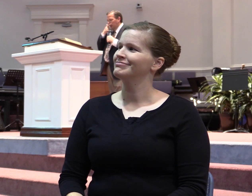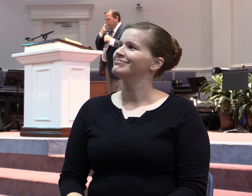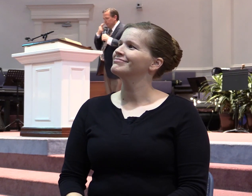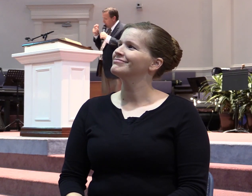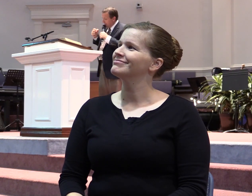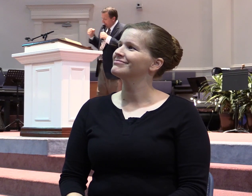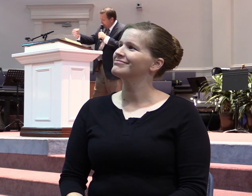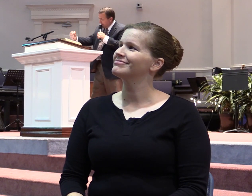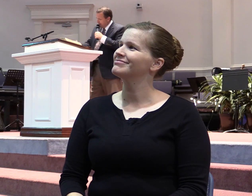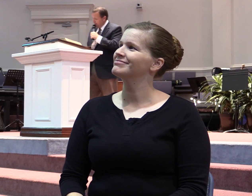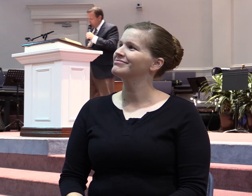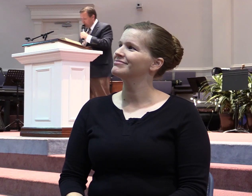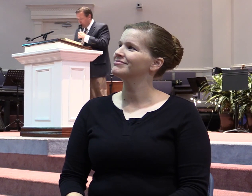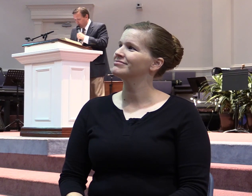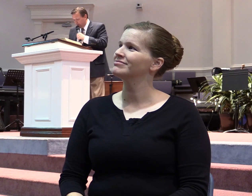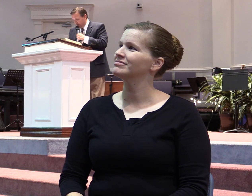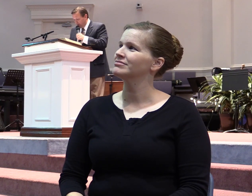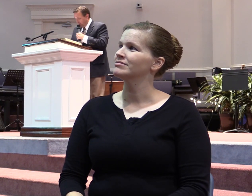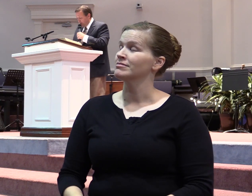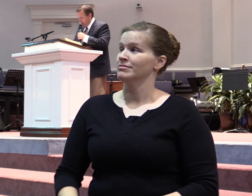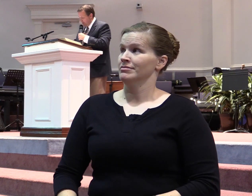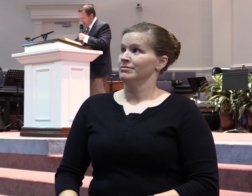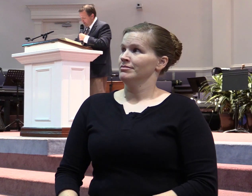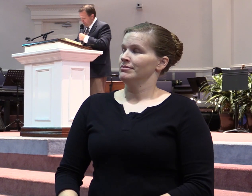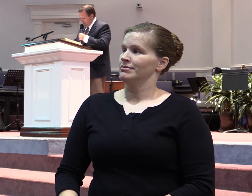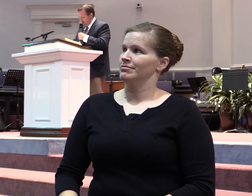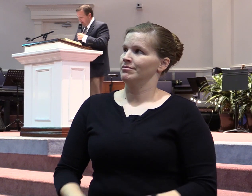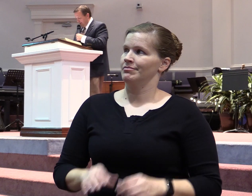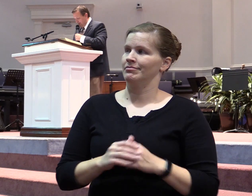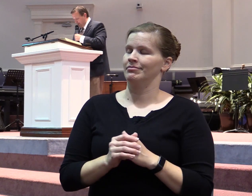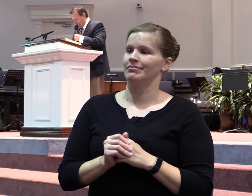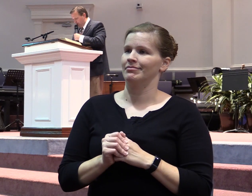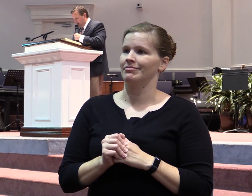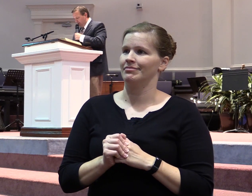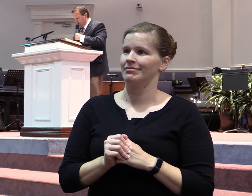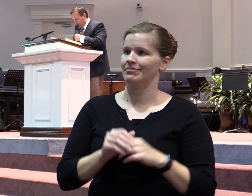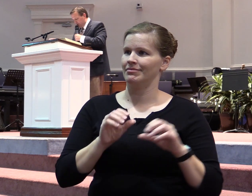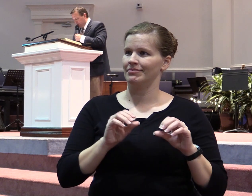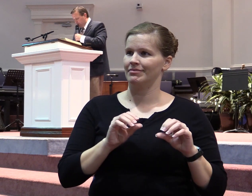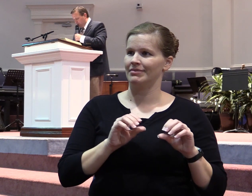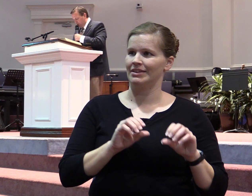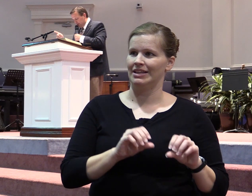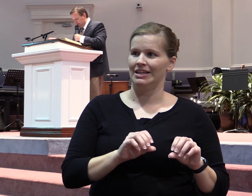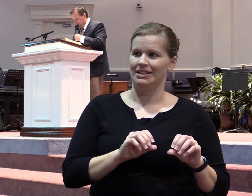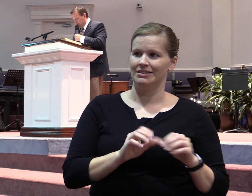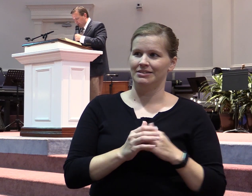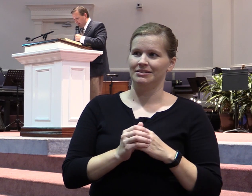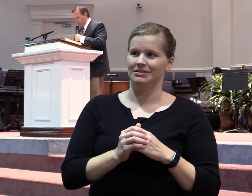Then it just kind of keeps hitting them, you adulterers and adulteresses. Know ye not that friendship of the world is enmity with God?